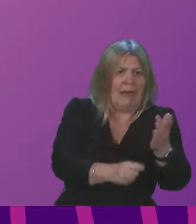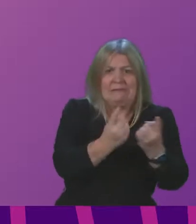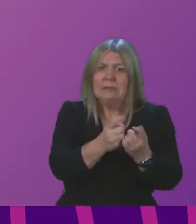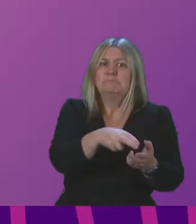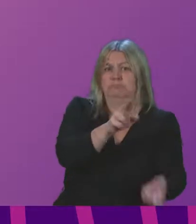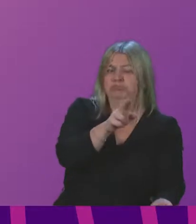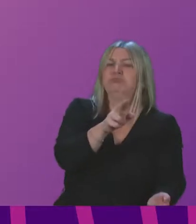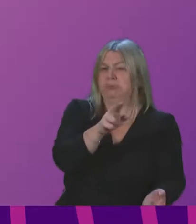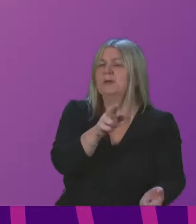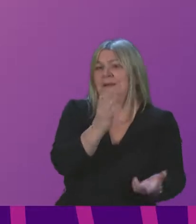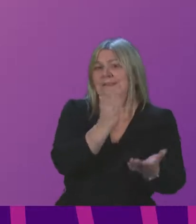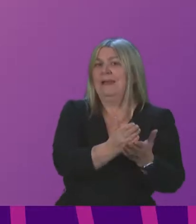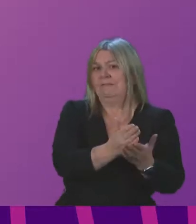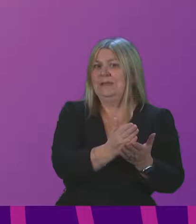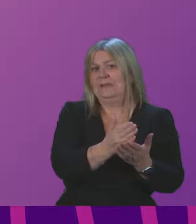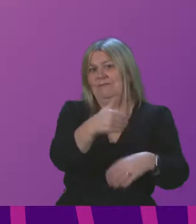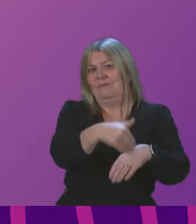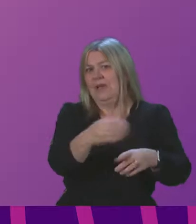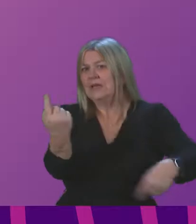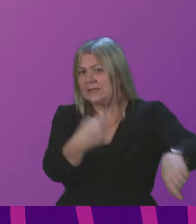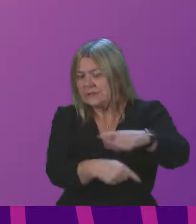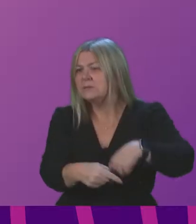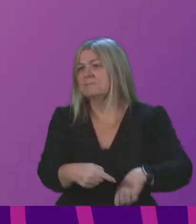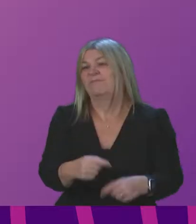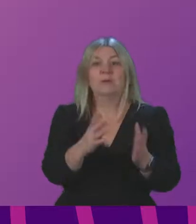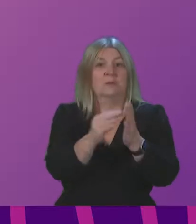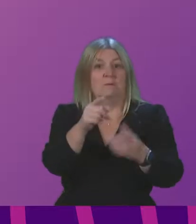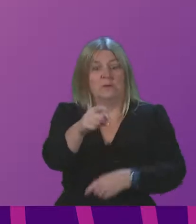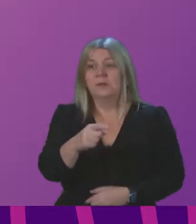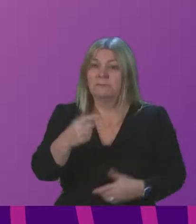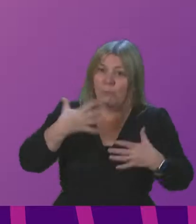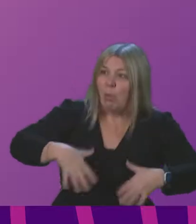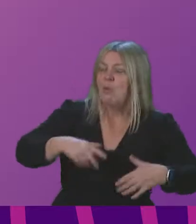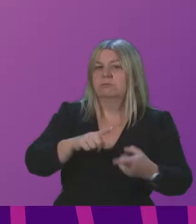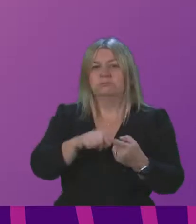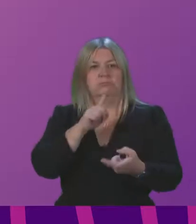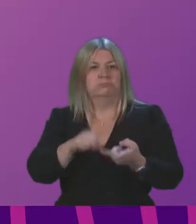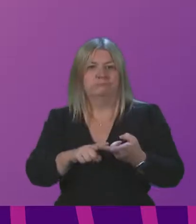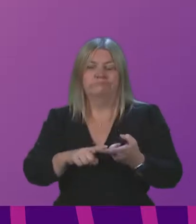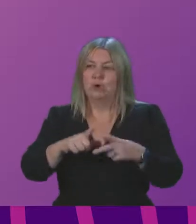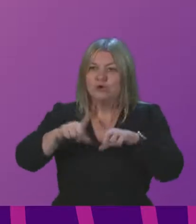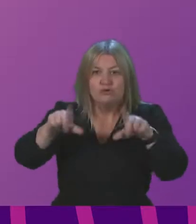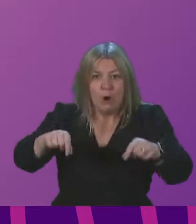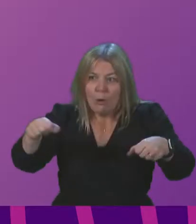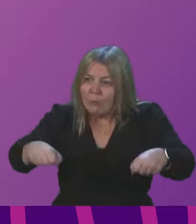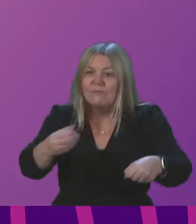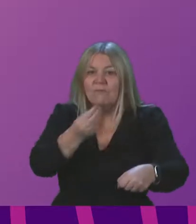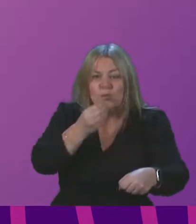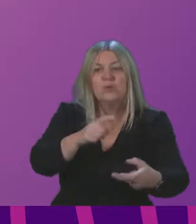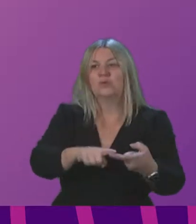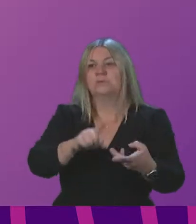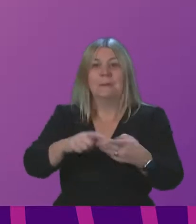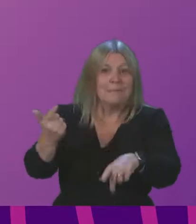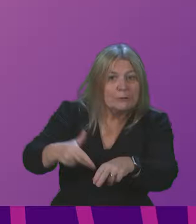-of-living crisis. This is evident in the cost of fuel at the pumps, heating bills and our weekly shopping baskets. Resigning Officer,